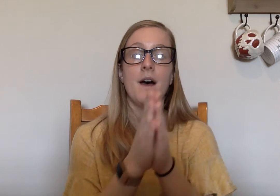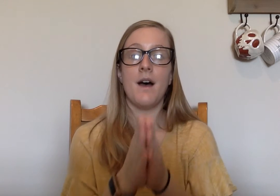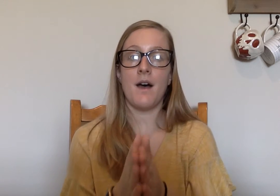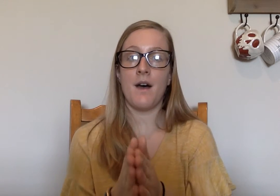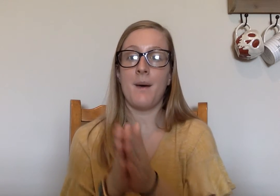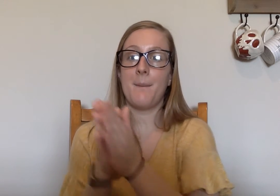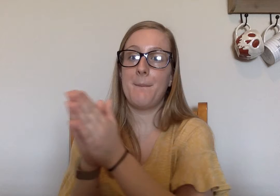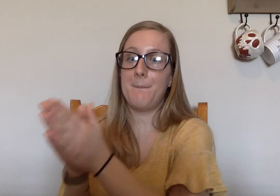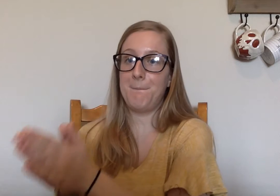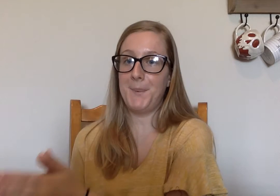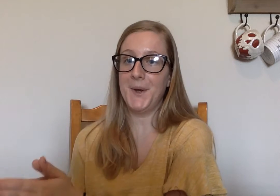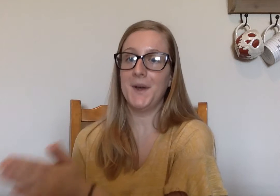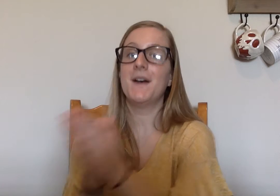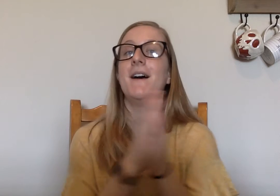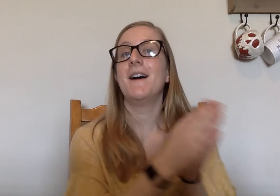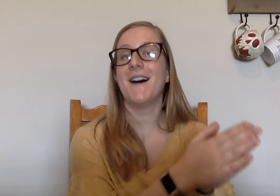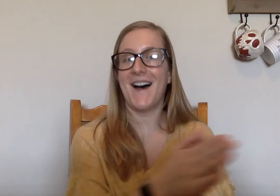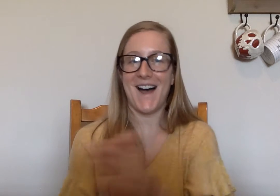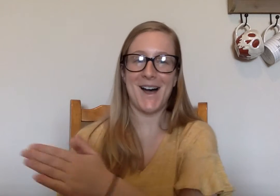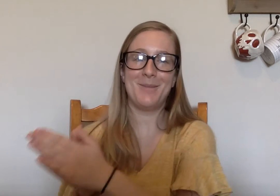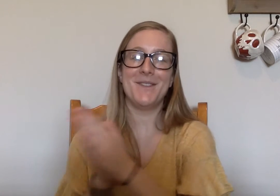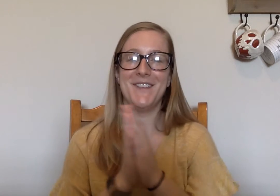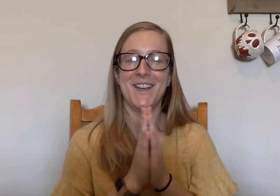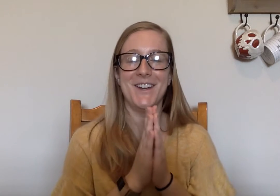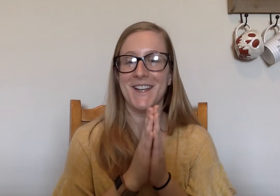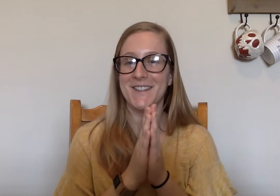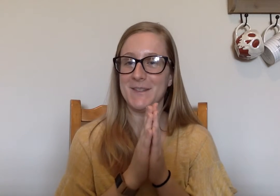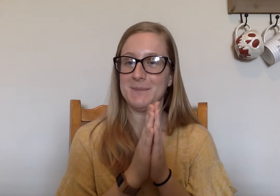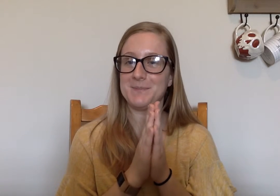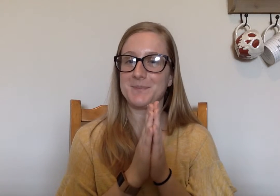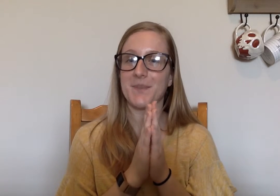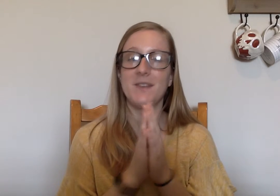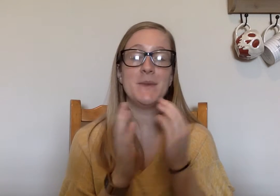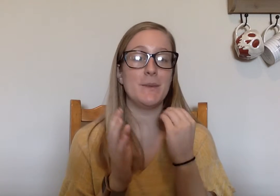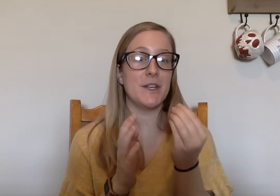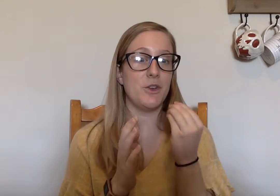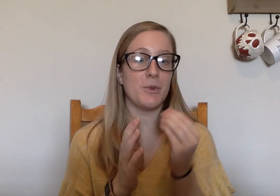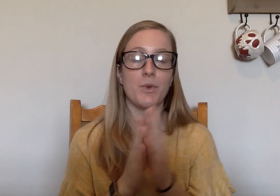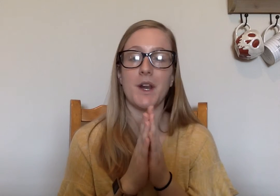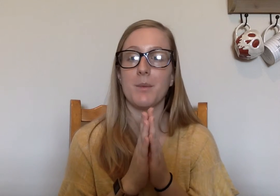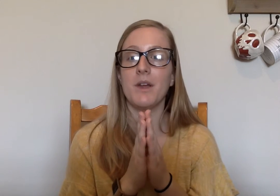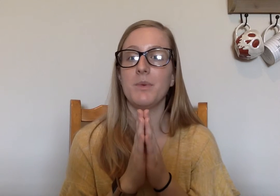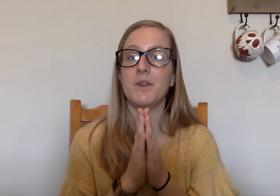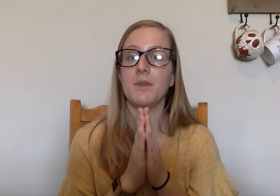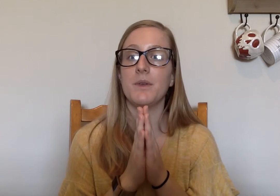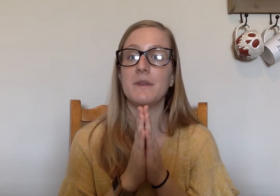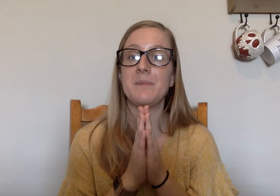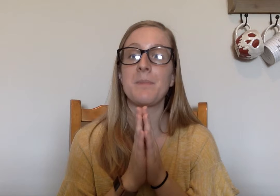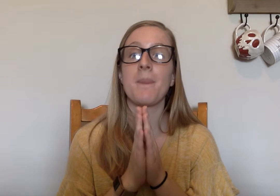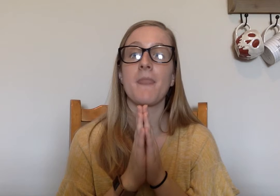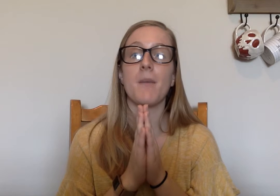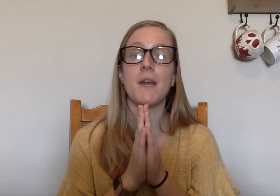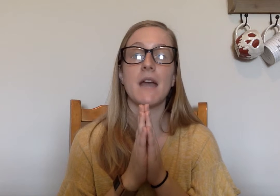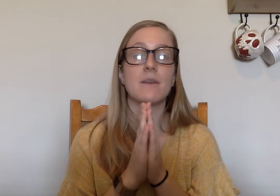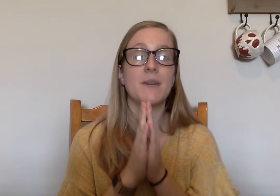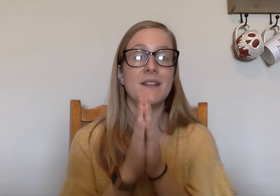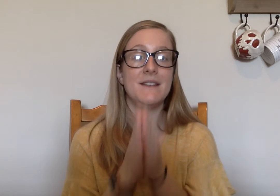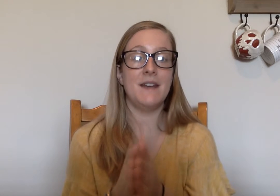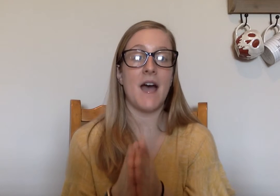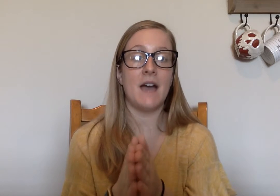A, P. Hop. Very nice. Sometimes like you almost run out of breath when you do those. My next one is not.